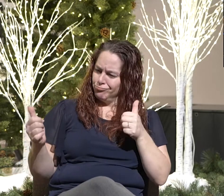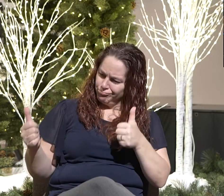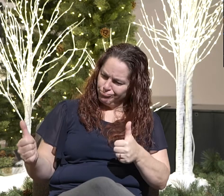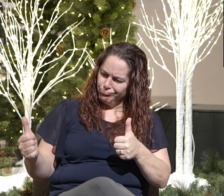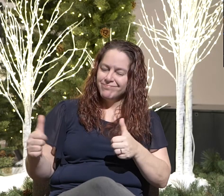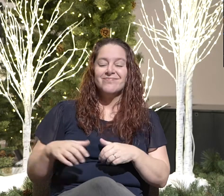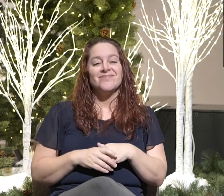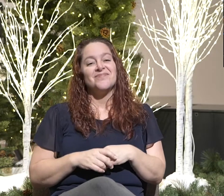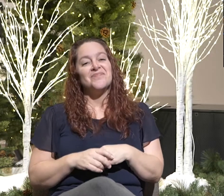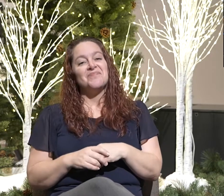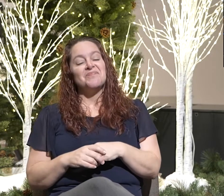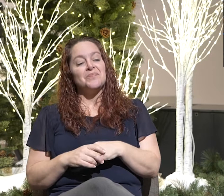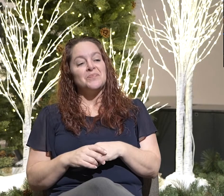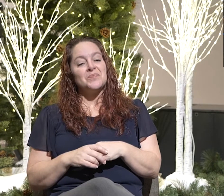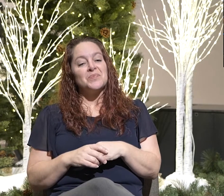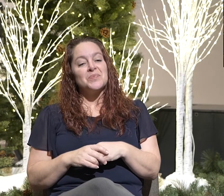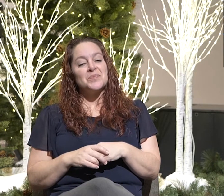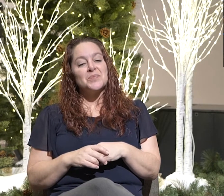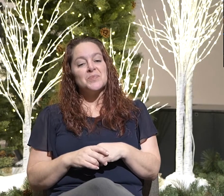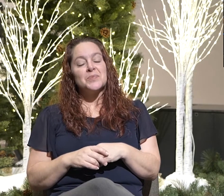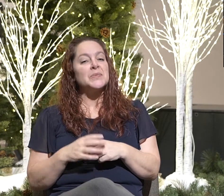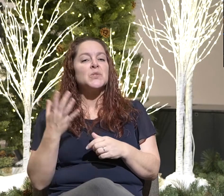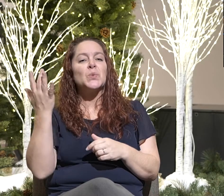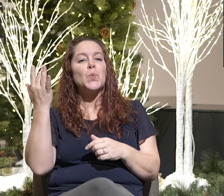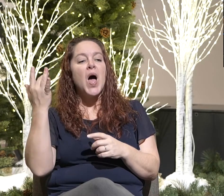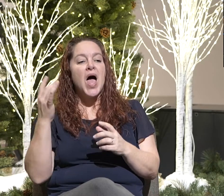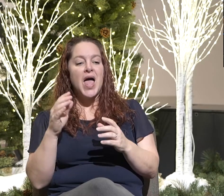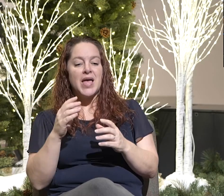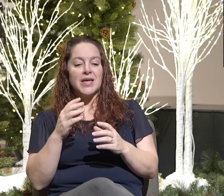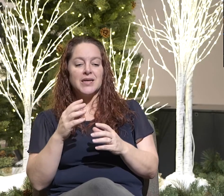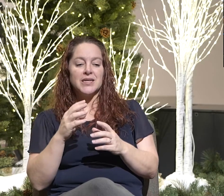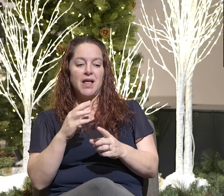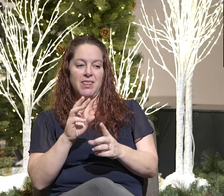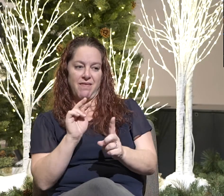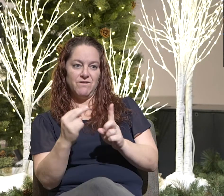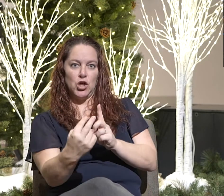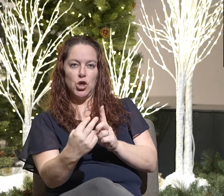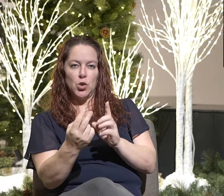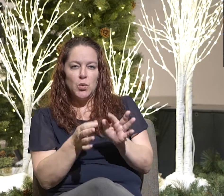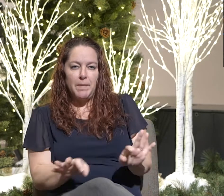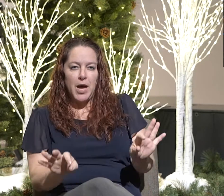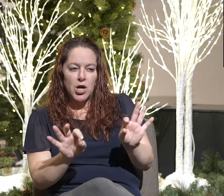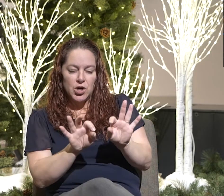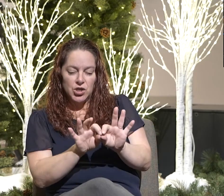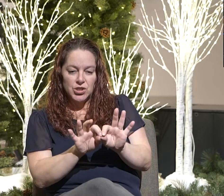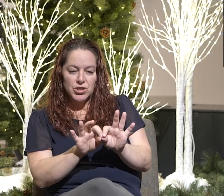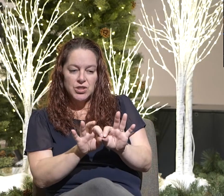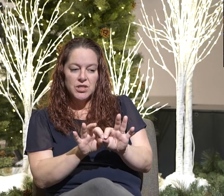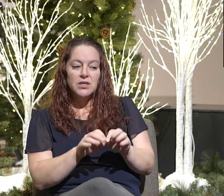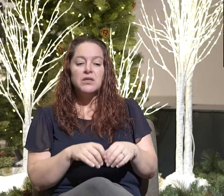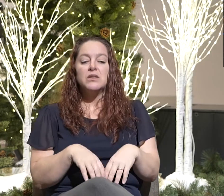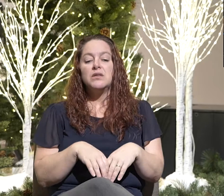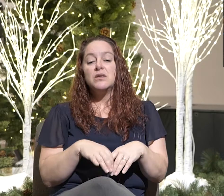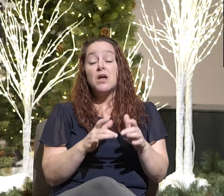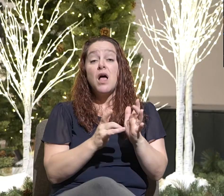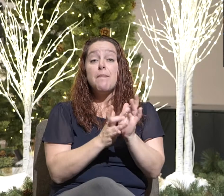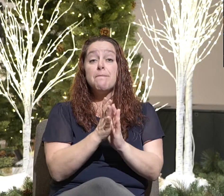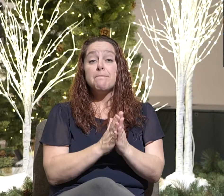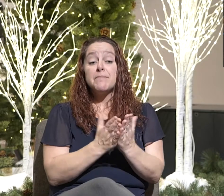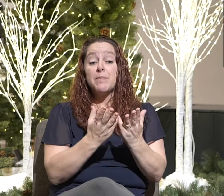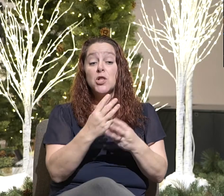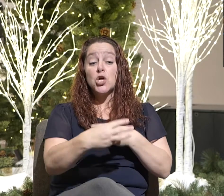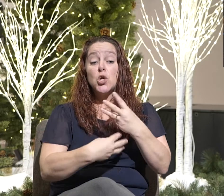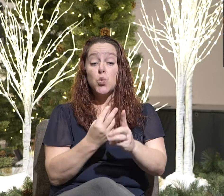But so why does this, why does this view matter? See, developing and applying a biblical worldview